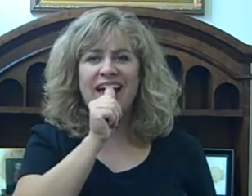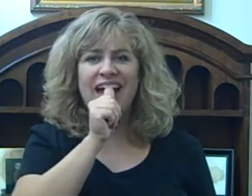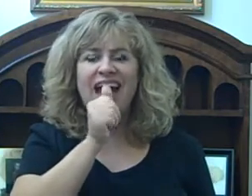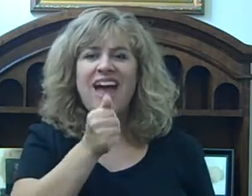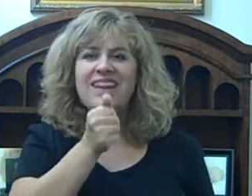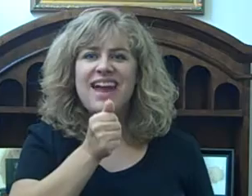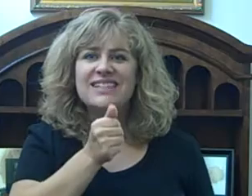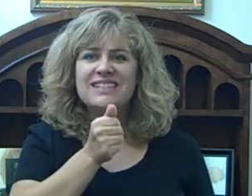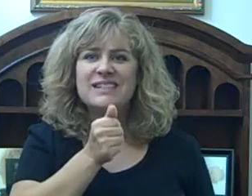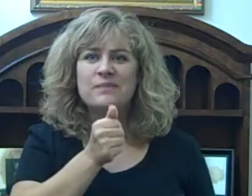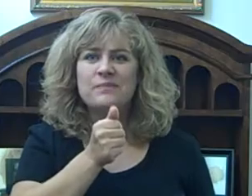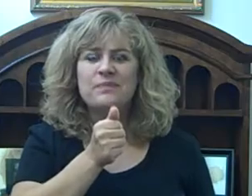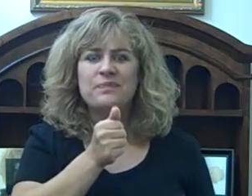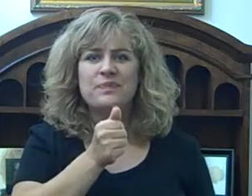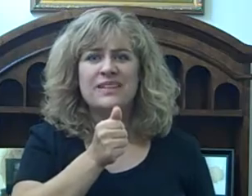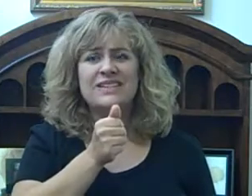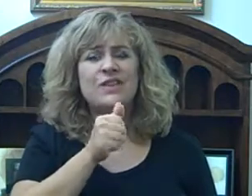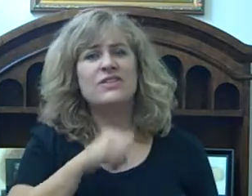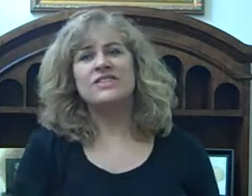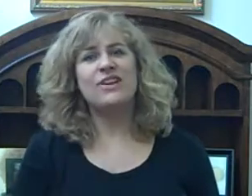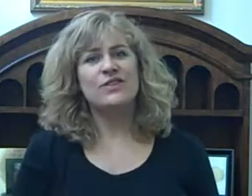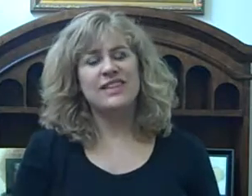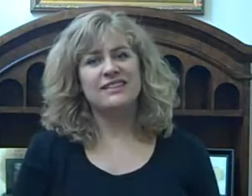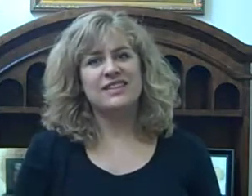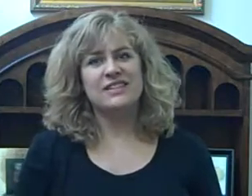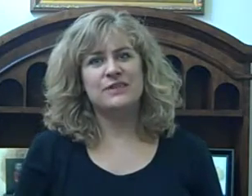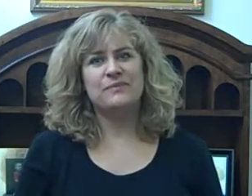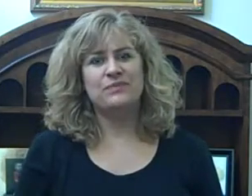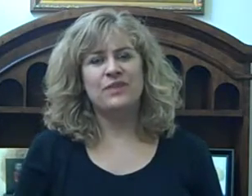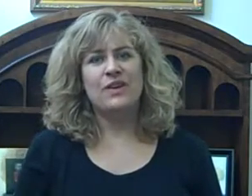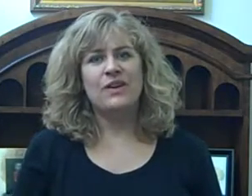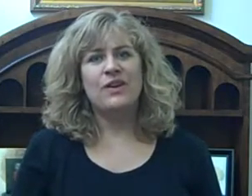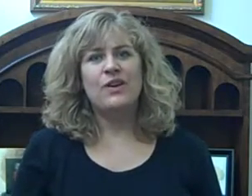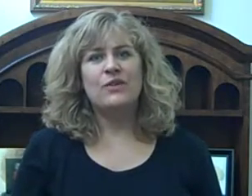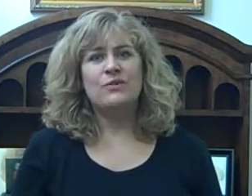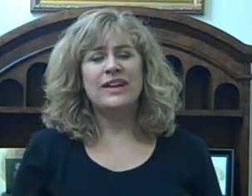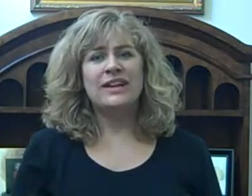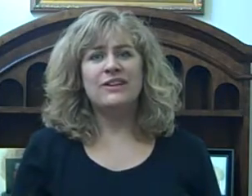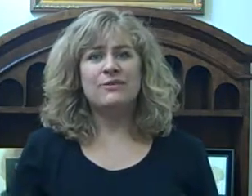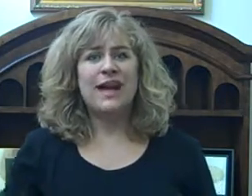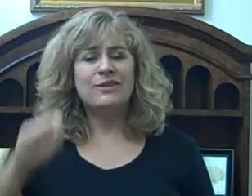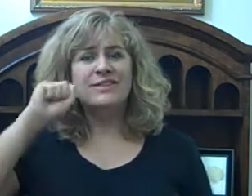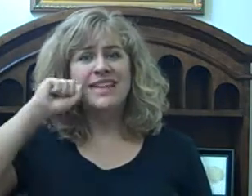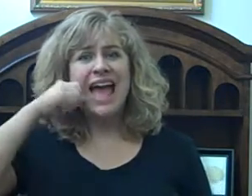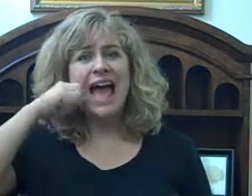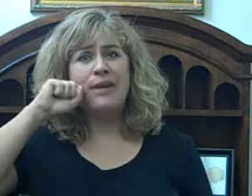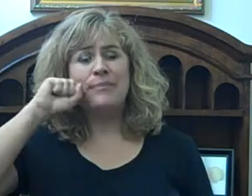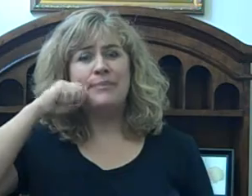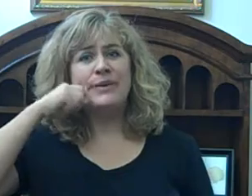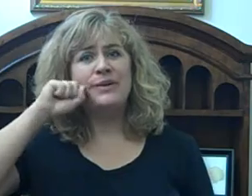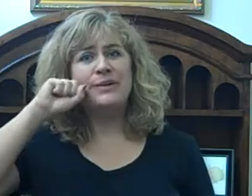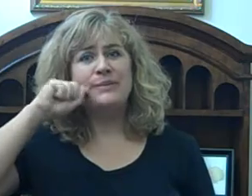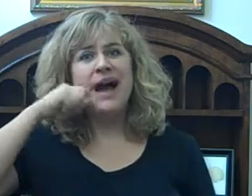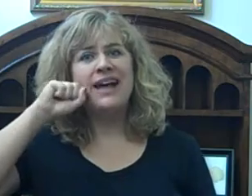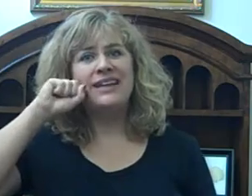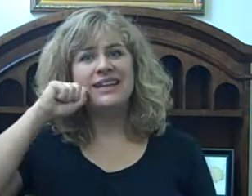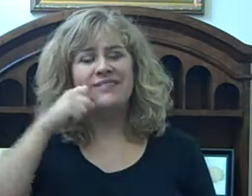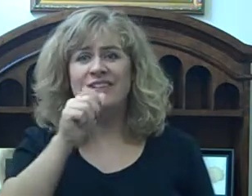nuts. So the song goes like this, ring around the apple, pocket